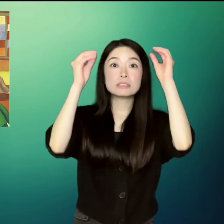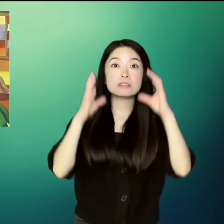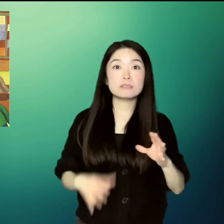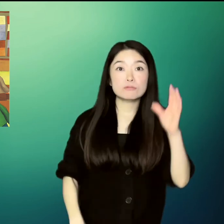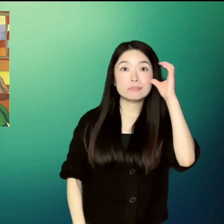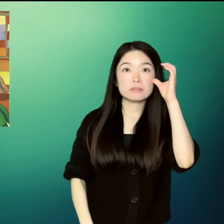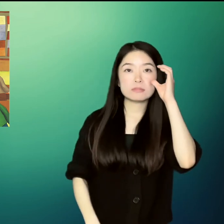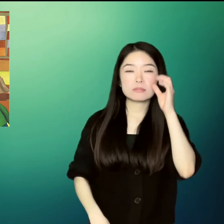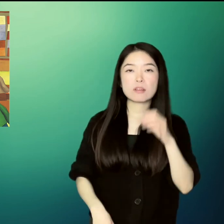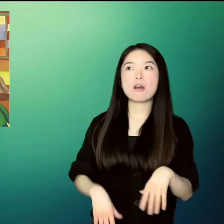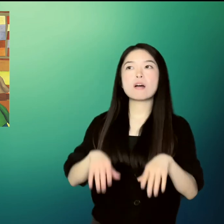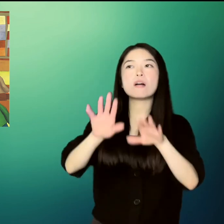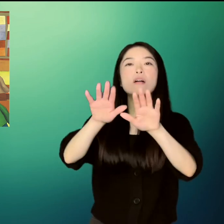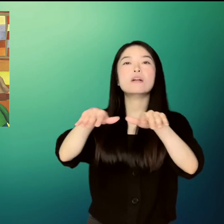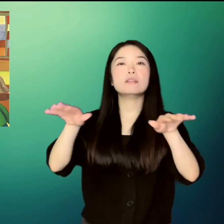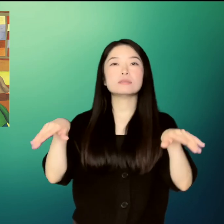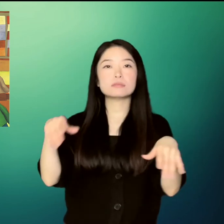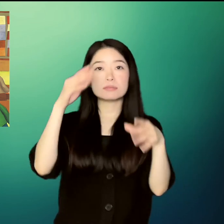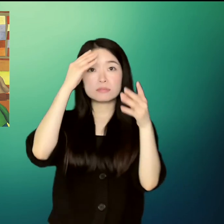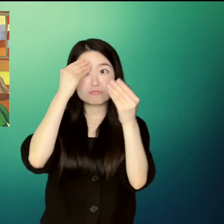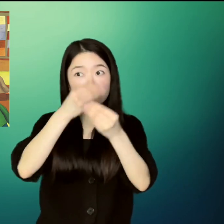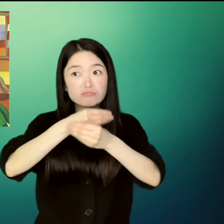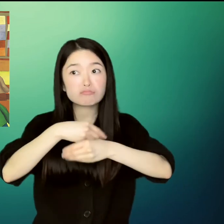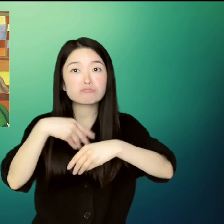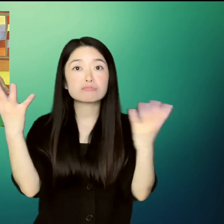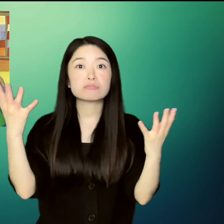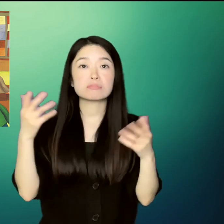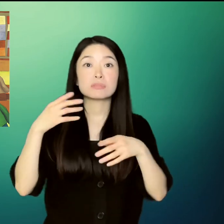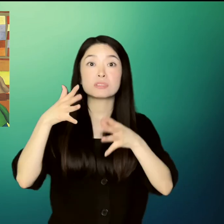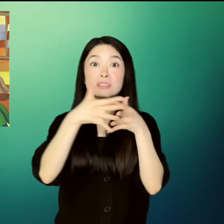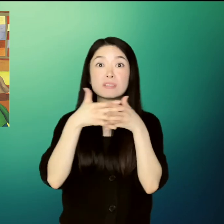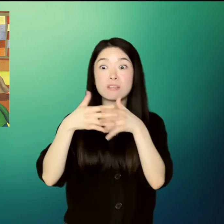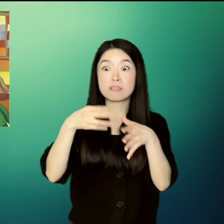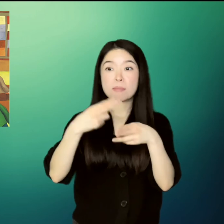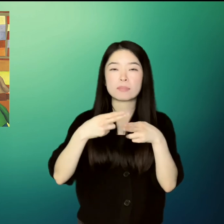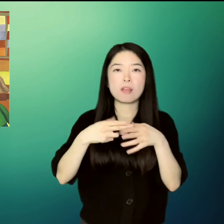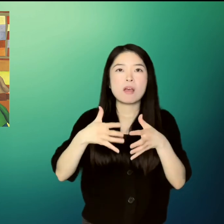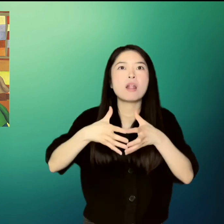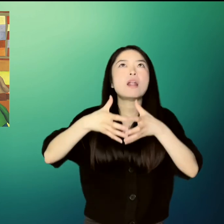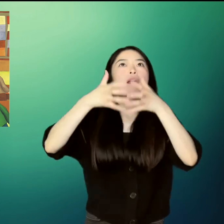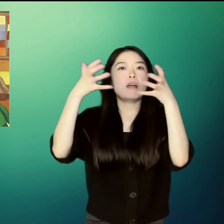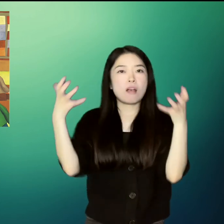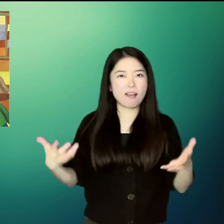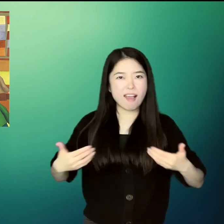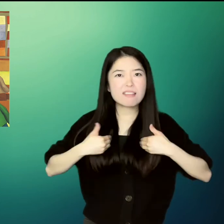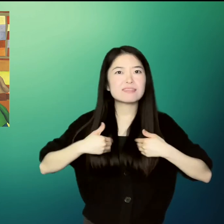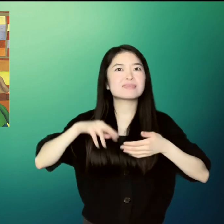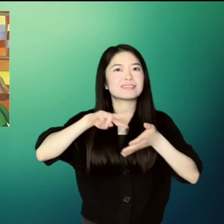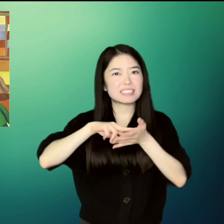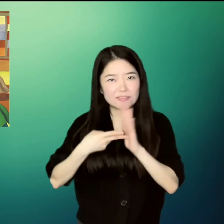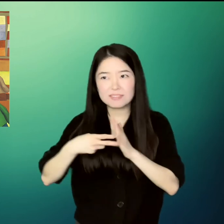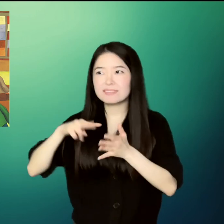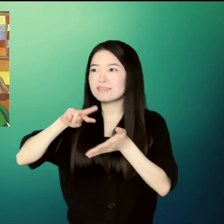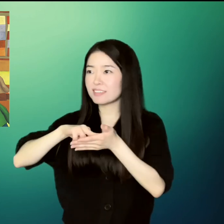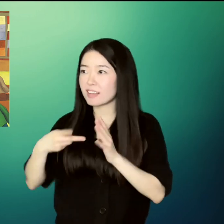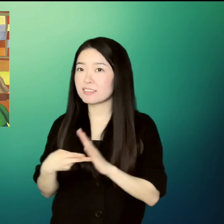Lots of American names have meanings too, Mr. Kokoto's reminded everyone.